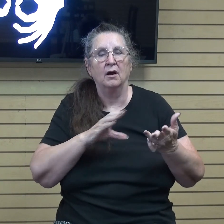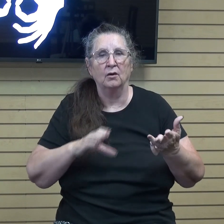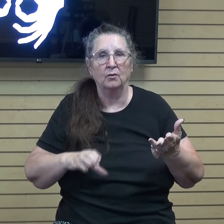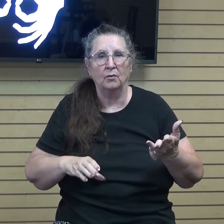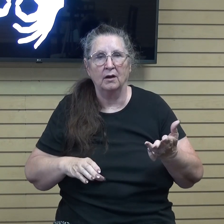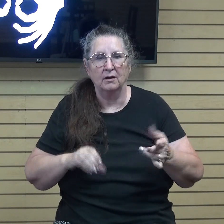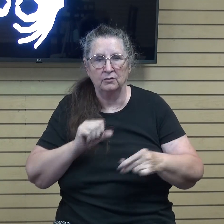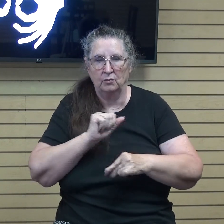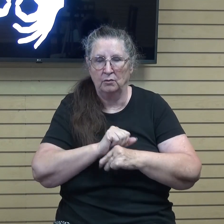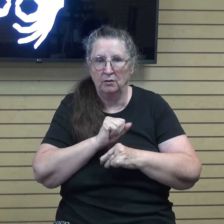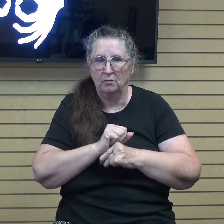was all about.